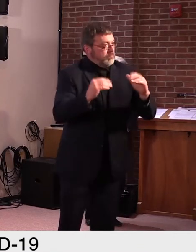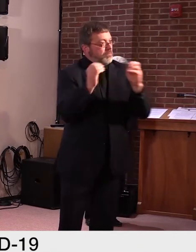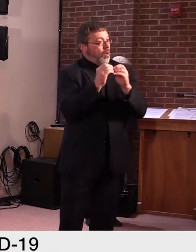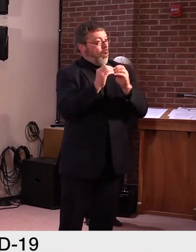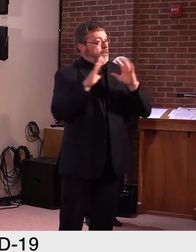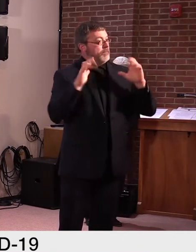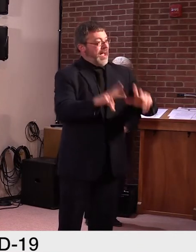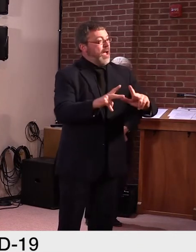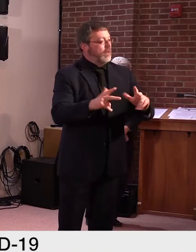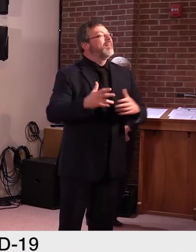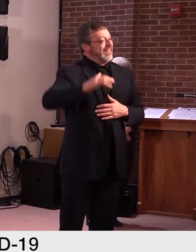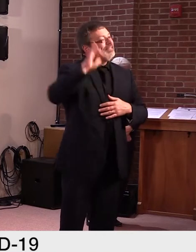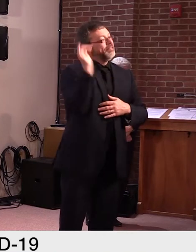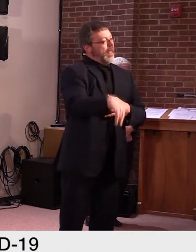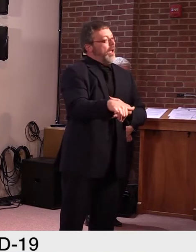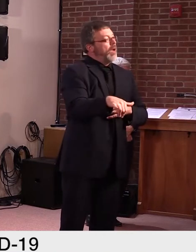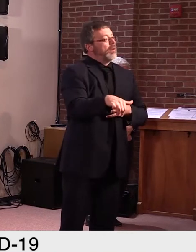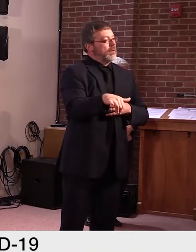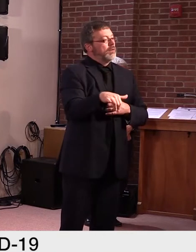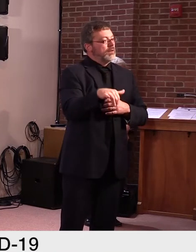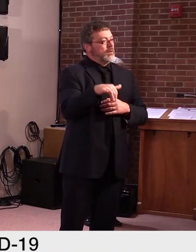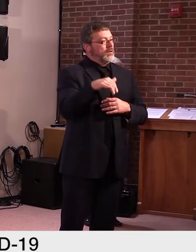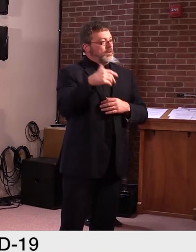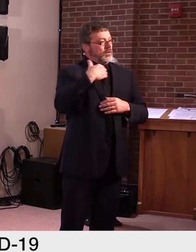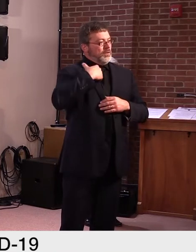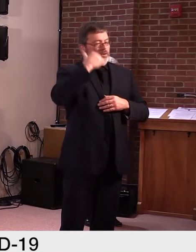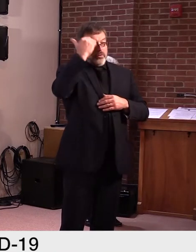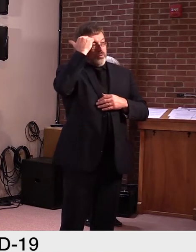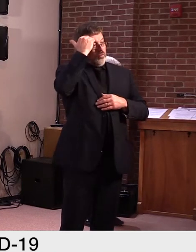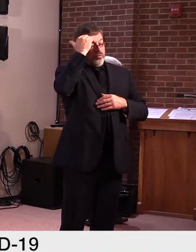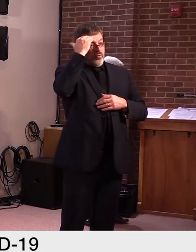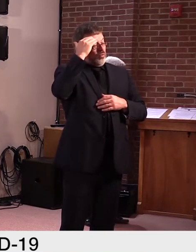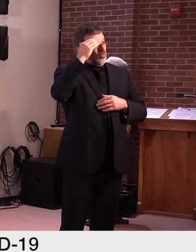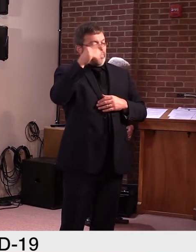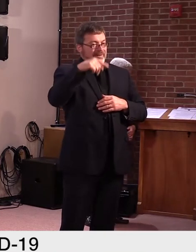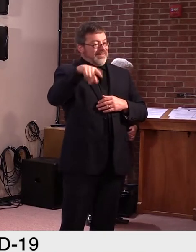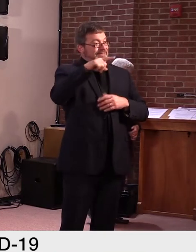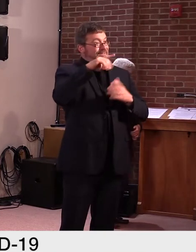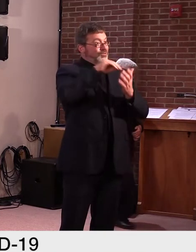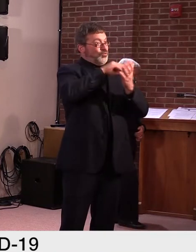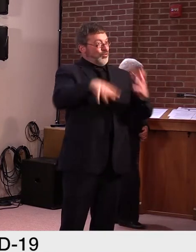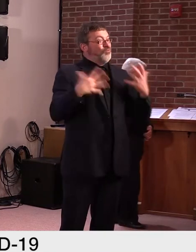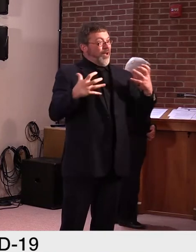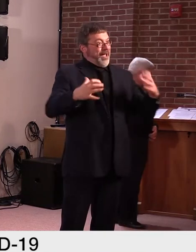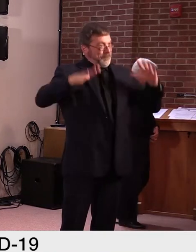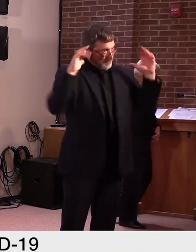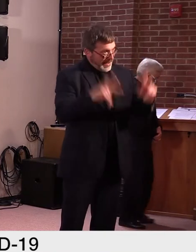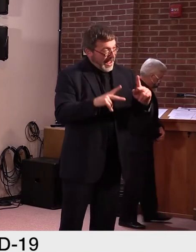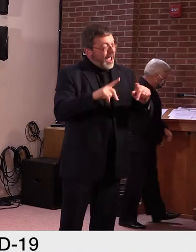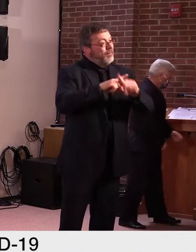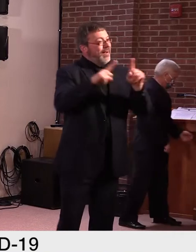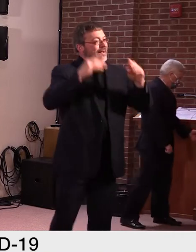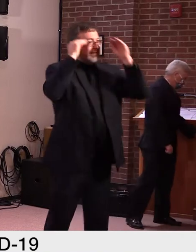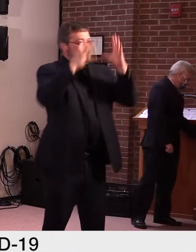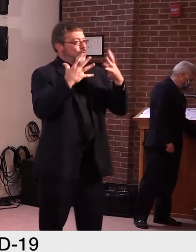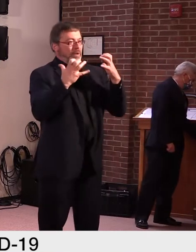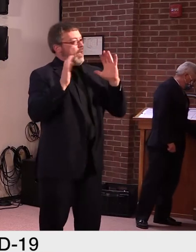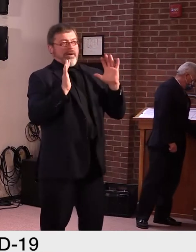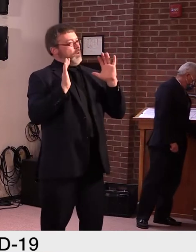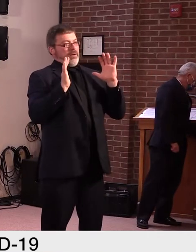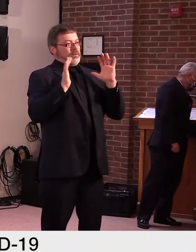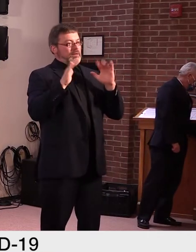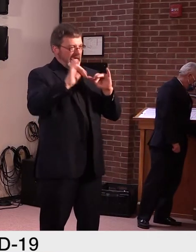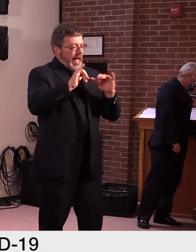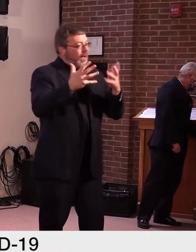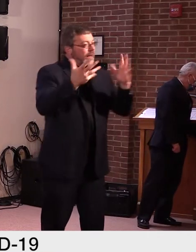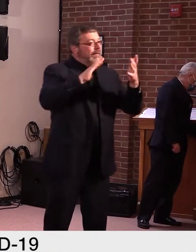that. And I know all educators, uh, believe strongly in the, uh, practice for instruction, it's really a function of them just getting more comfortable as,